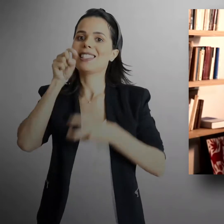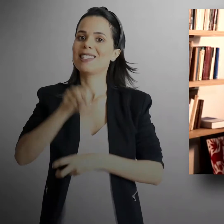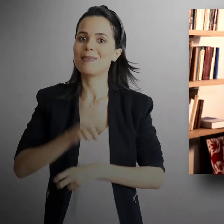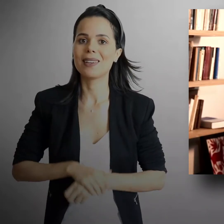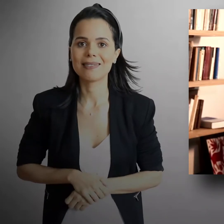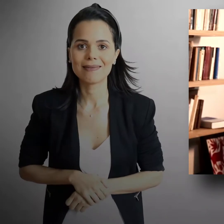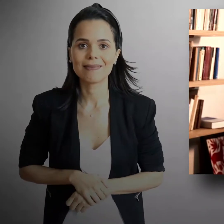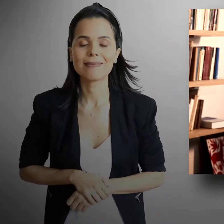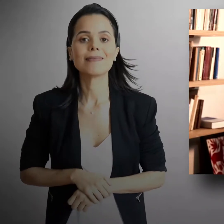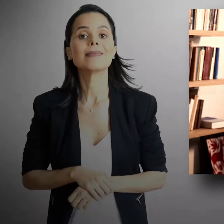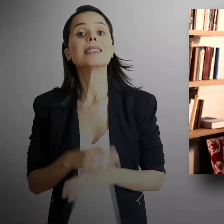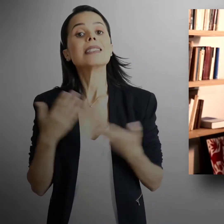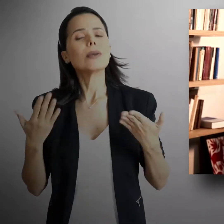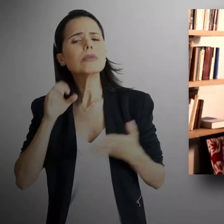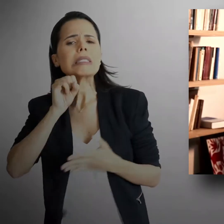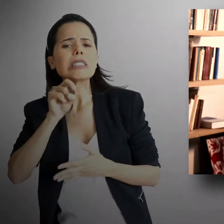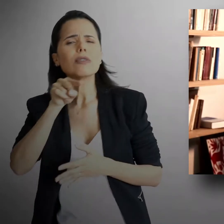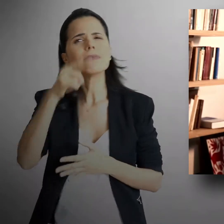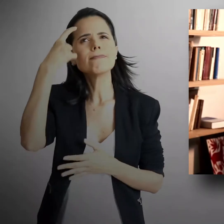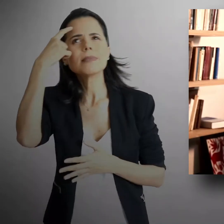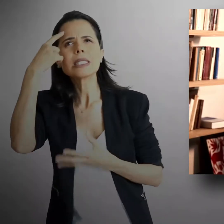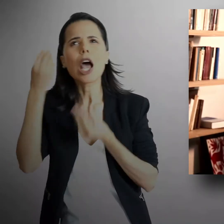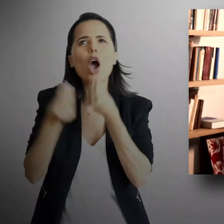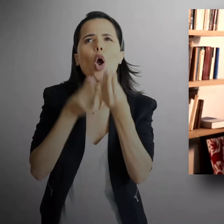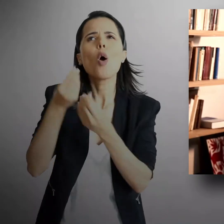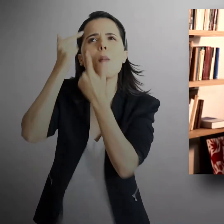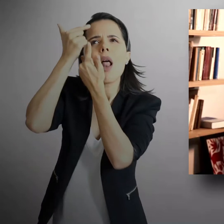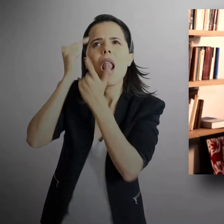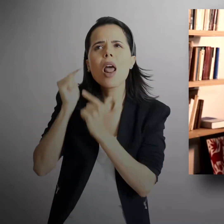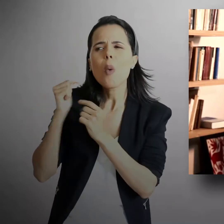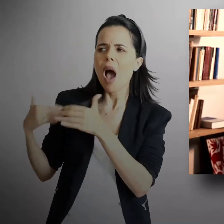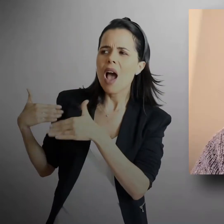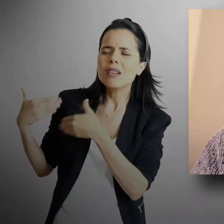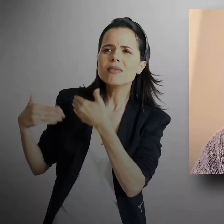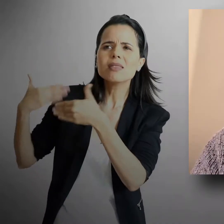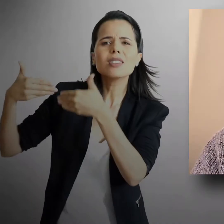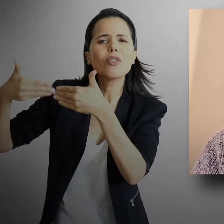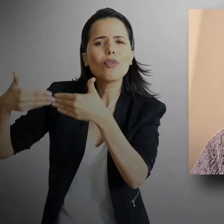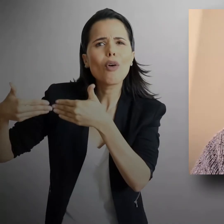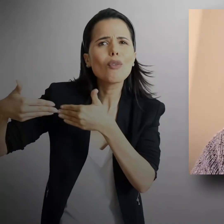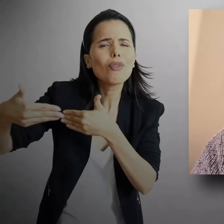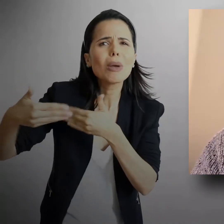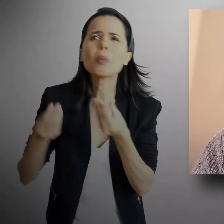almost has to be this way, if you think about the way the system developed. It apparently developed very suddenly,